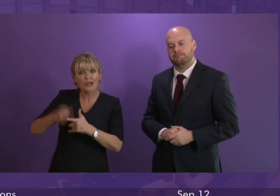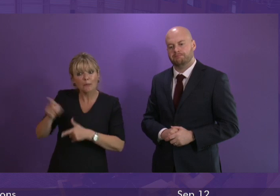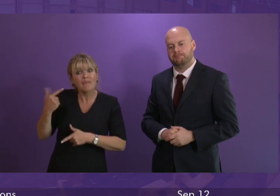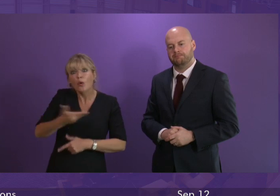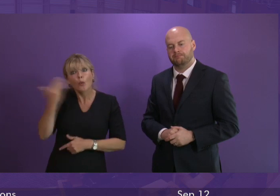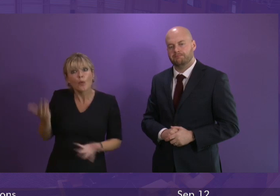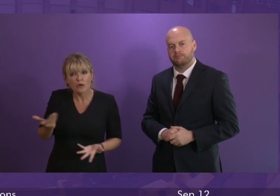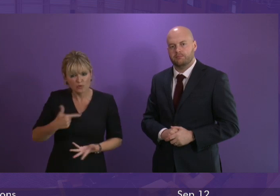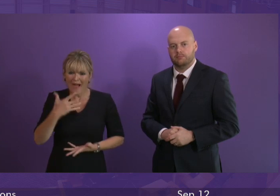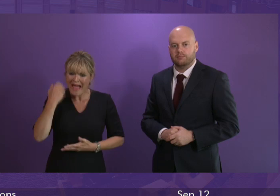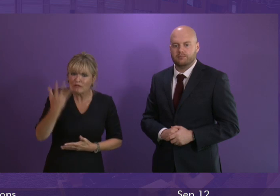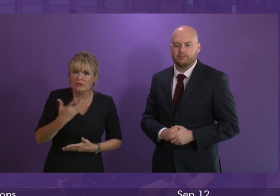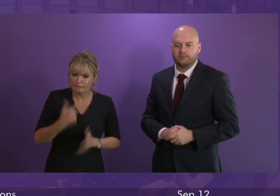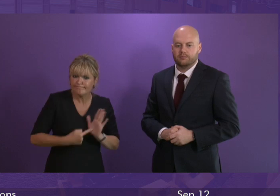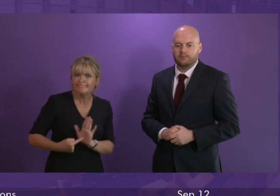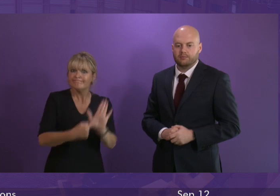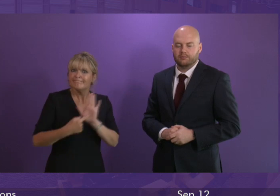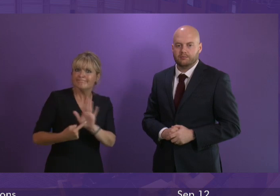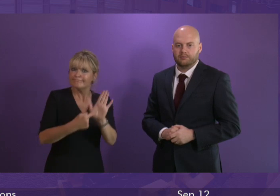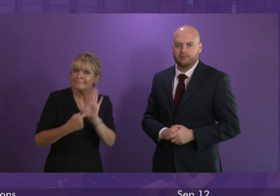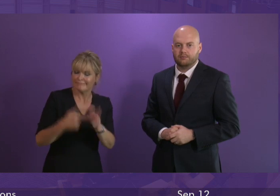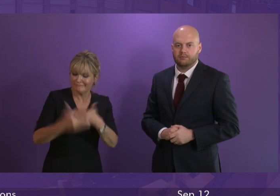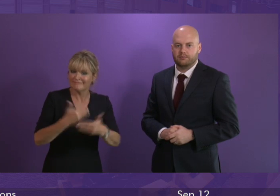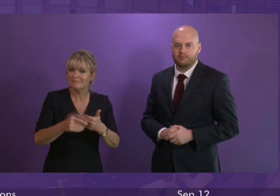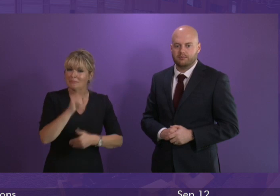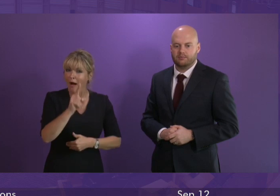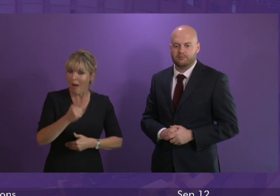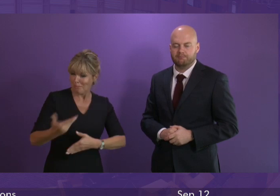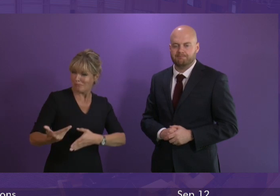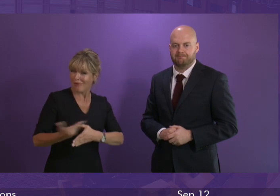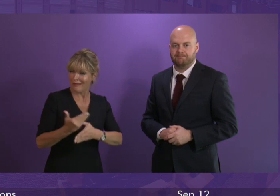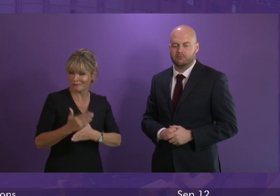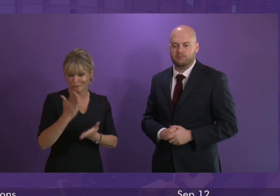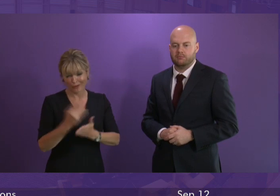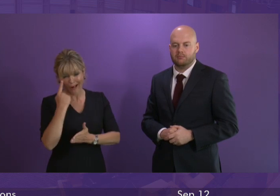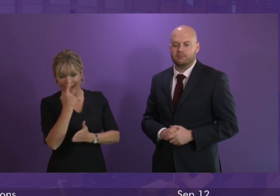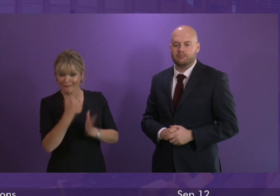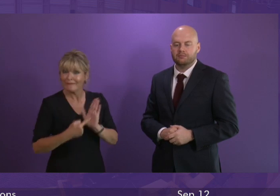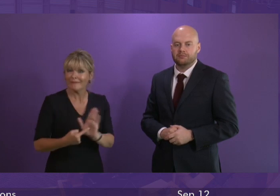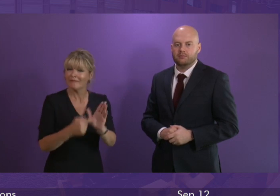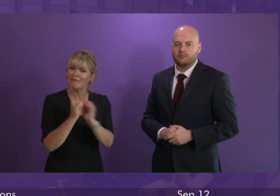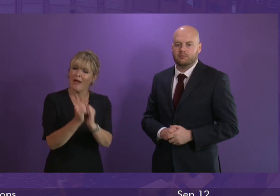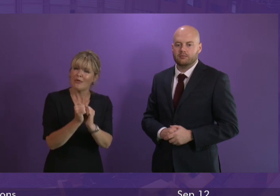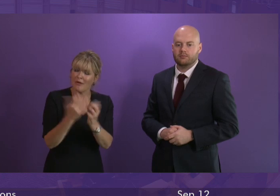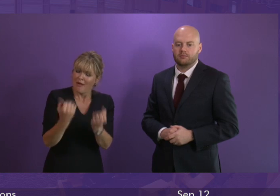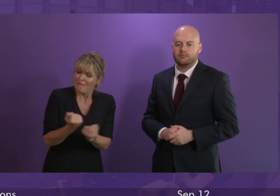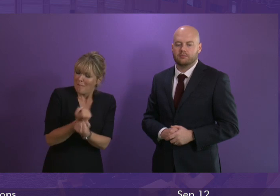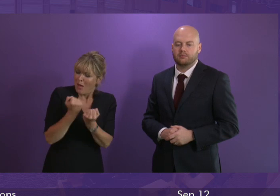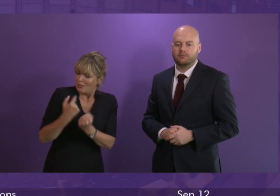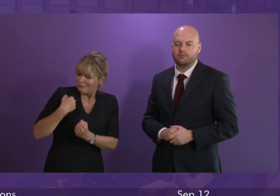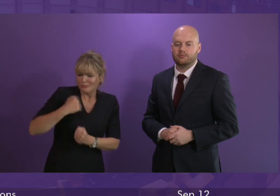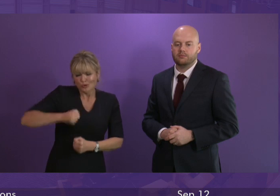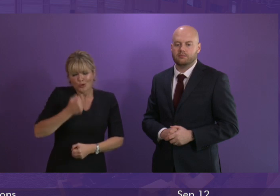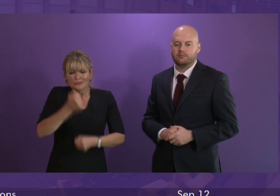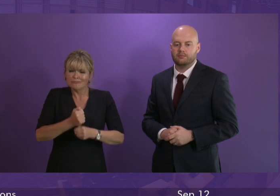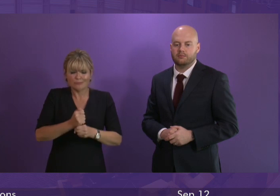we are demonstrating day in and day out in practical and tangible terms the real value of having these powers lying in the hands of a